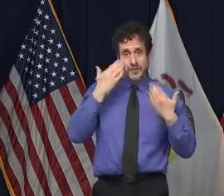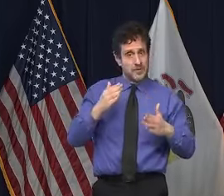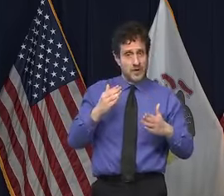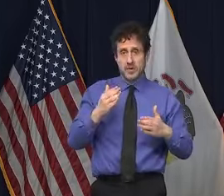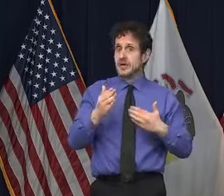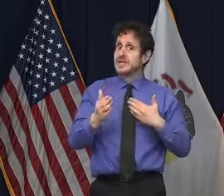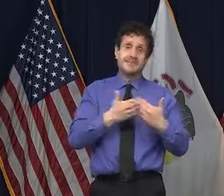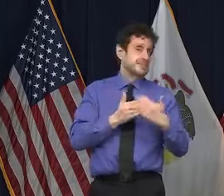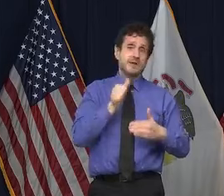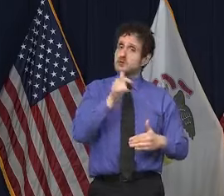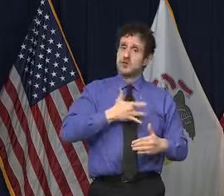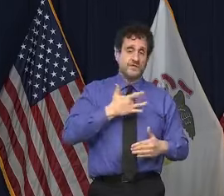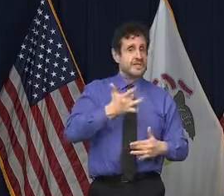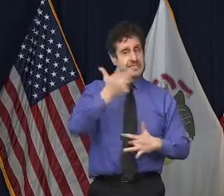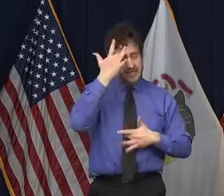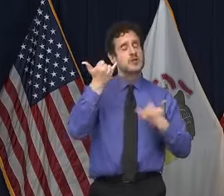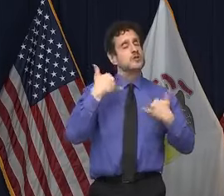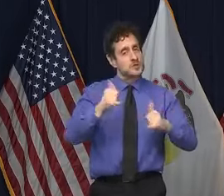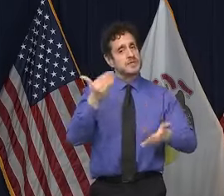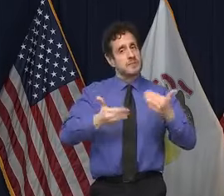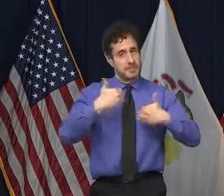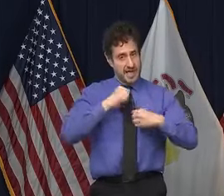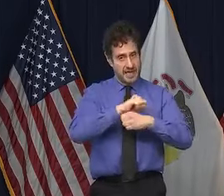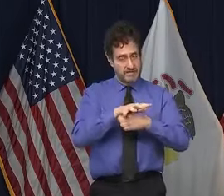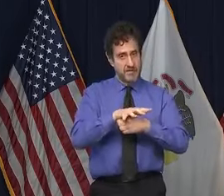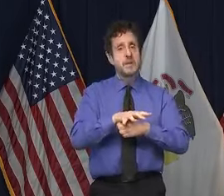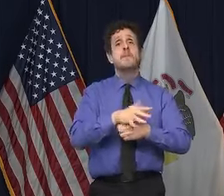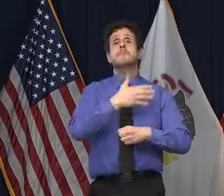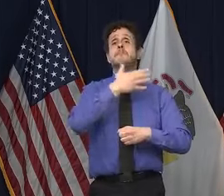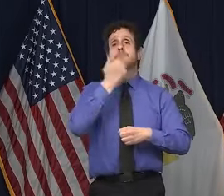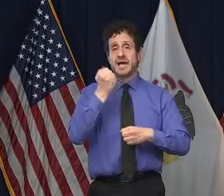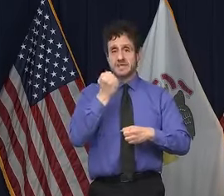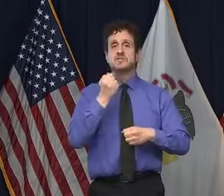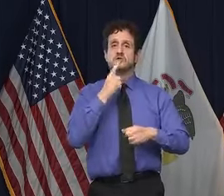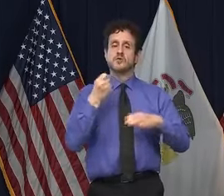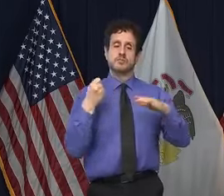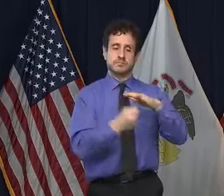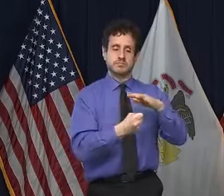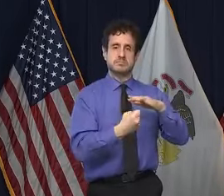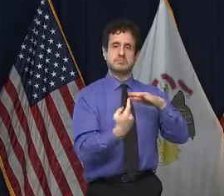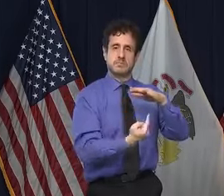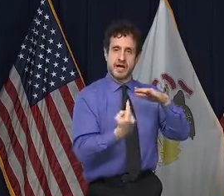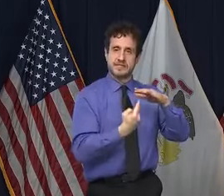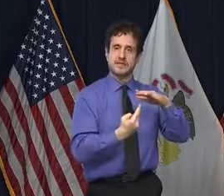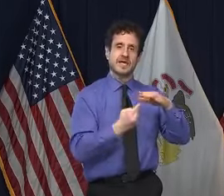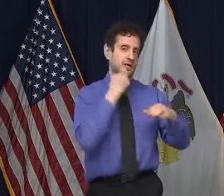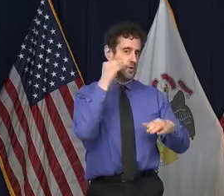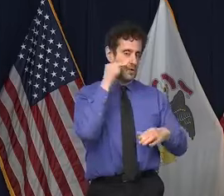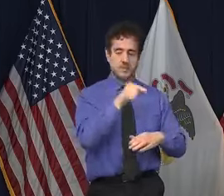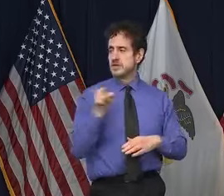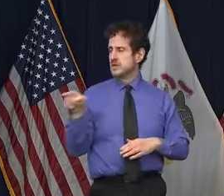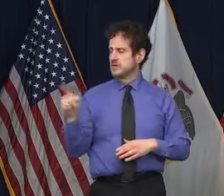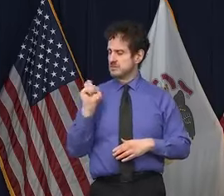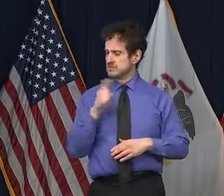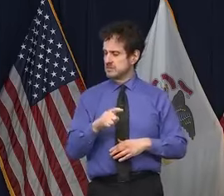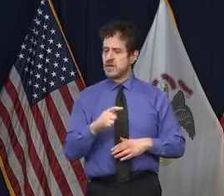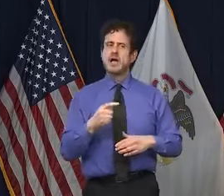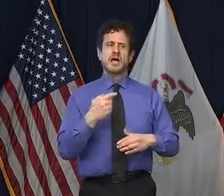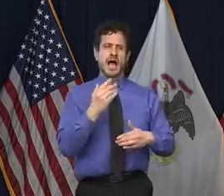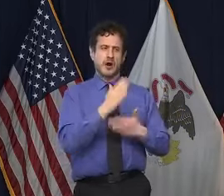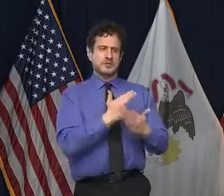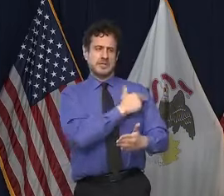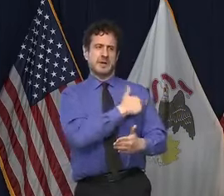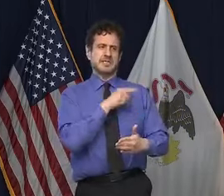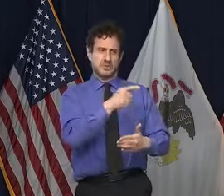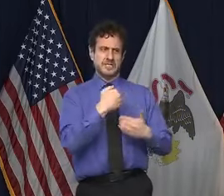isolate. This is a follow-up from Petrella. Are we hearing from any specific hospitals that are currently experiencing staffing shortages or